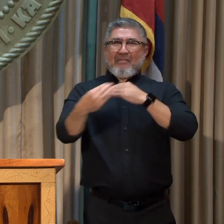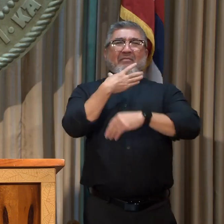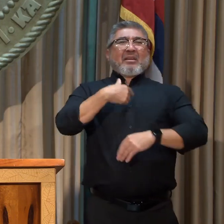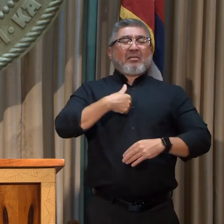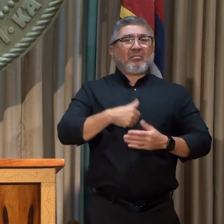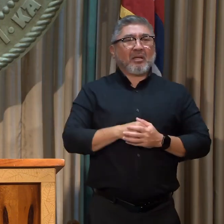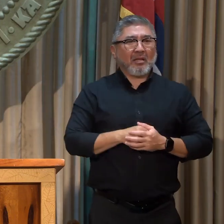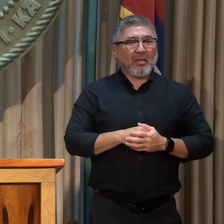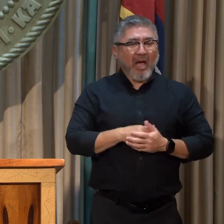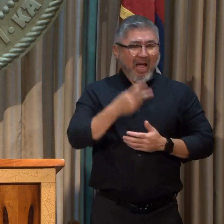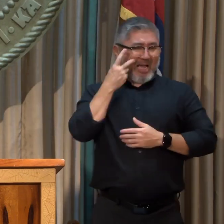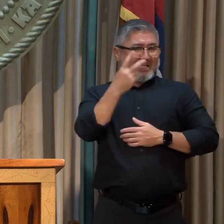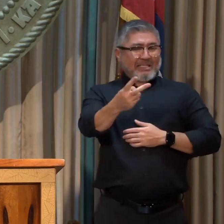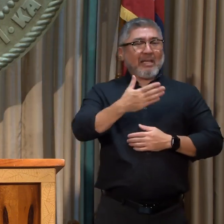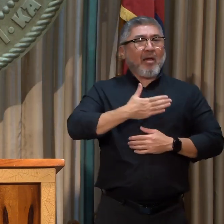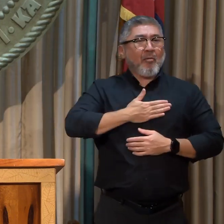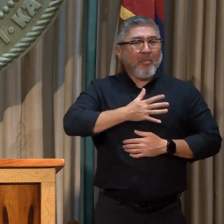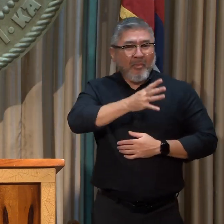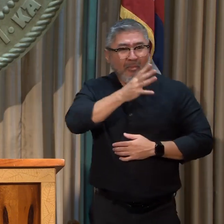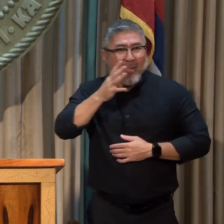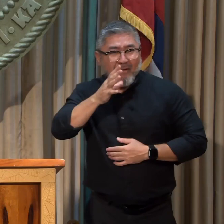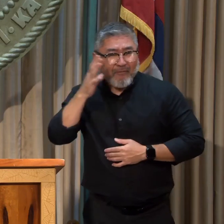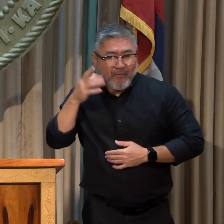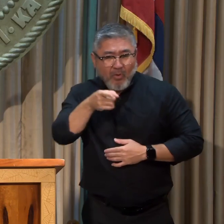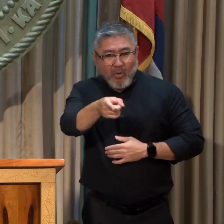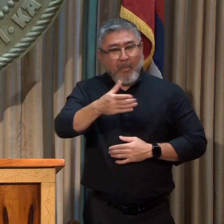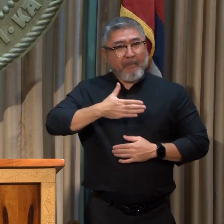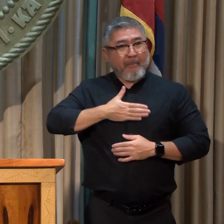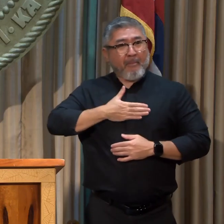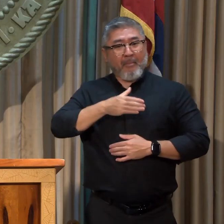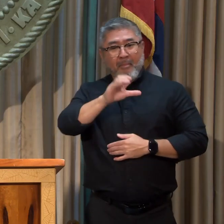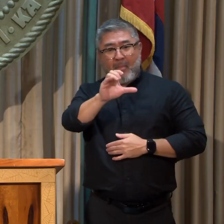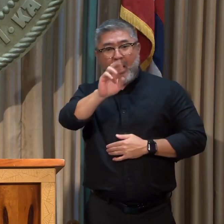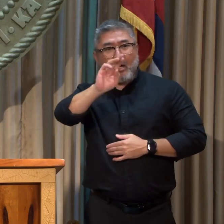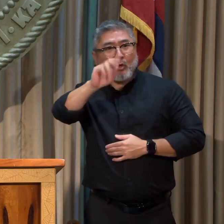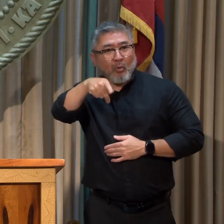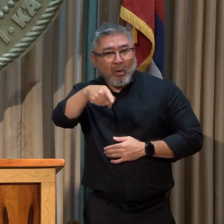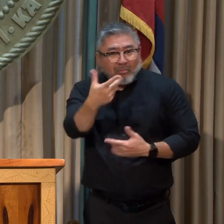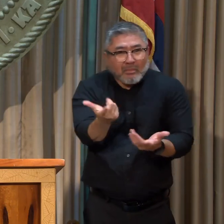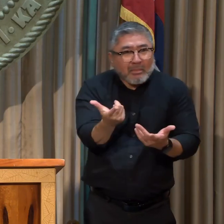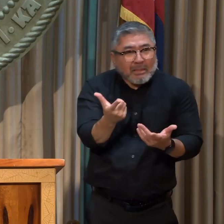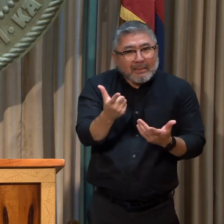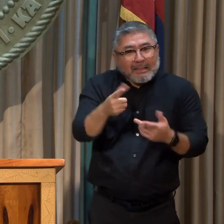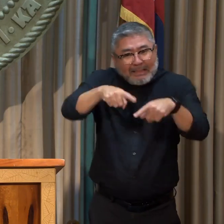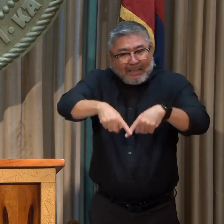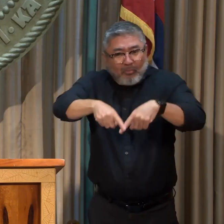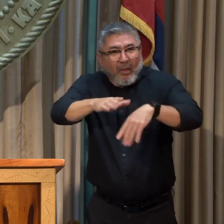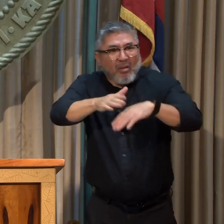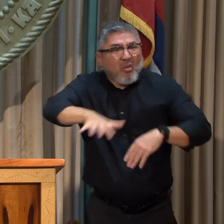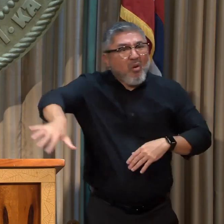my farm and all the crop that we get is what we live off of. So seeing the effects and